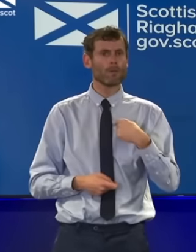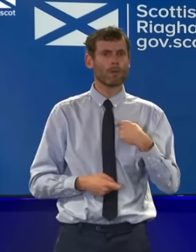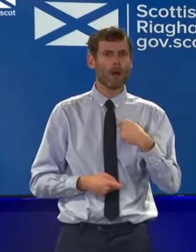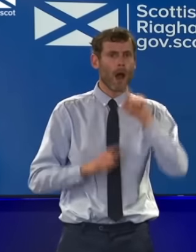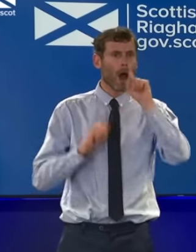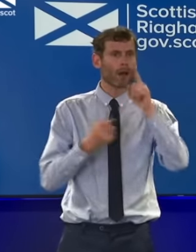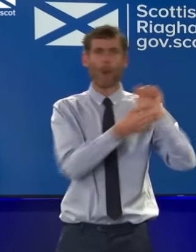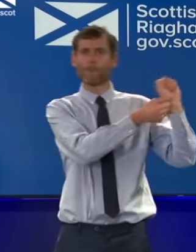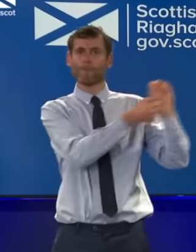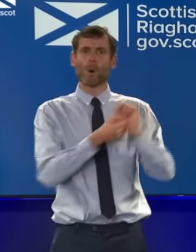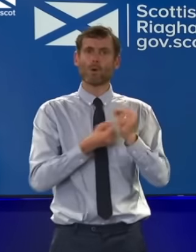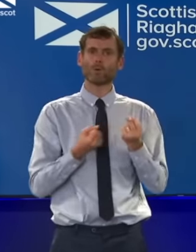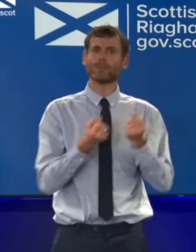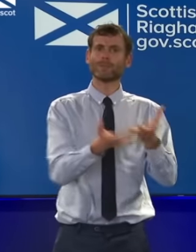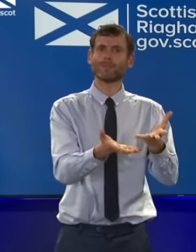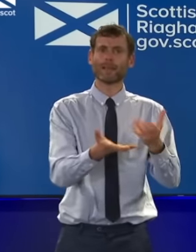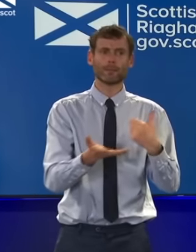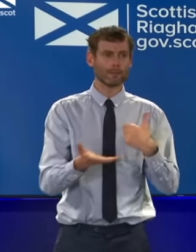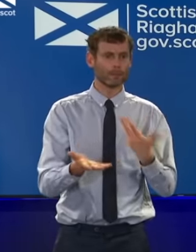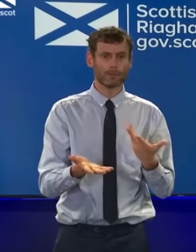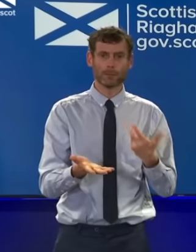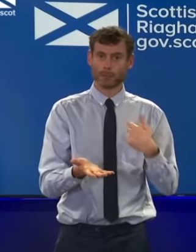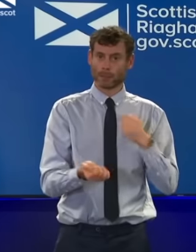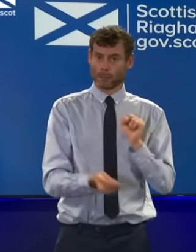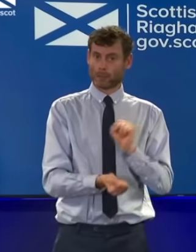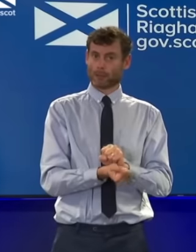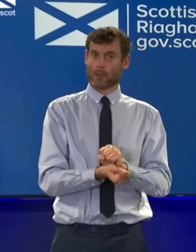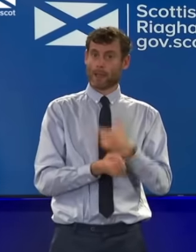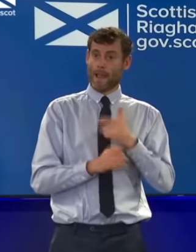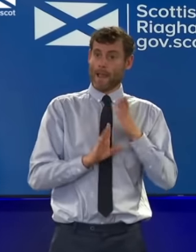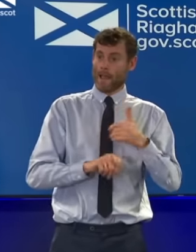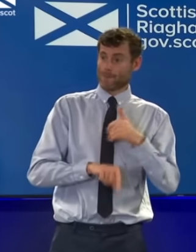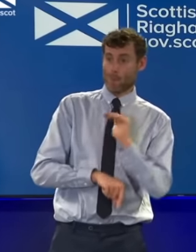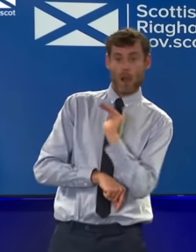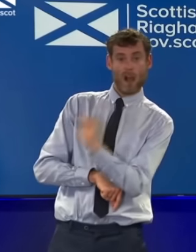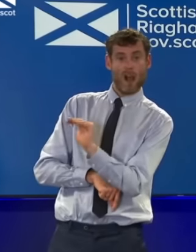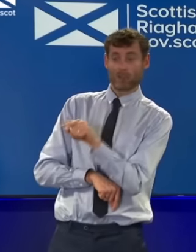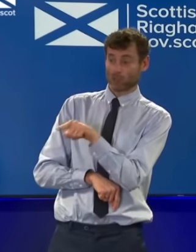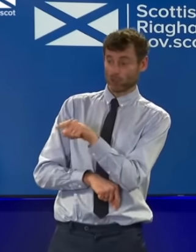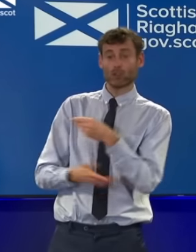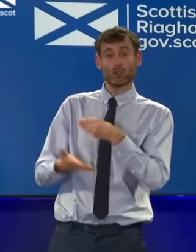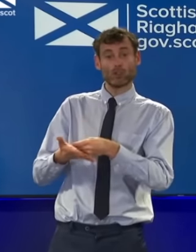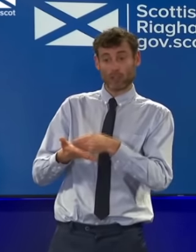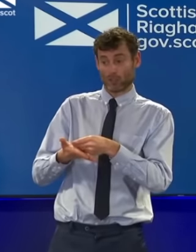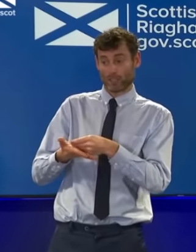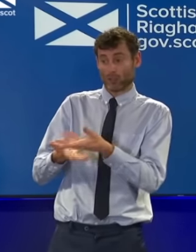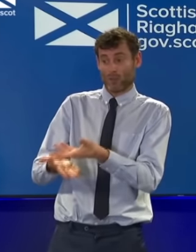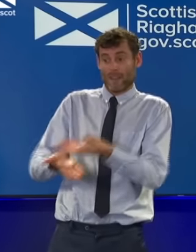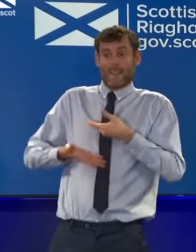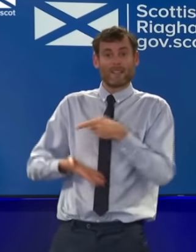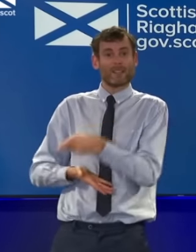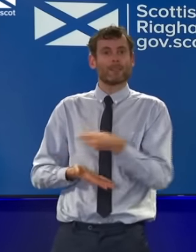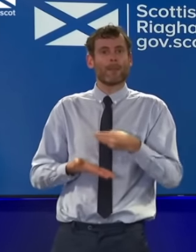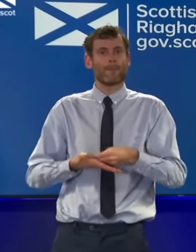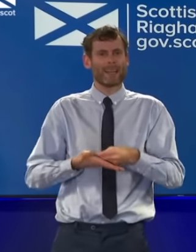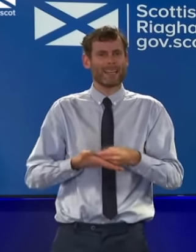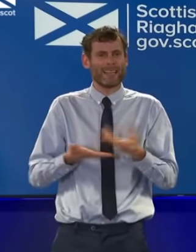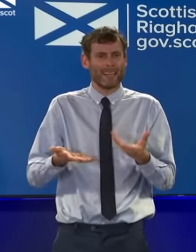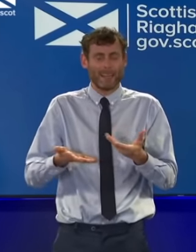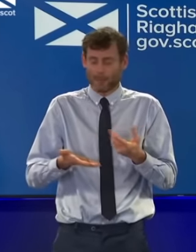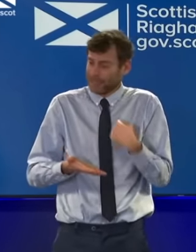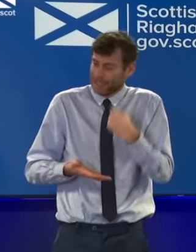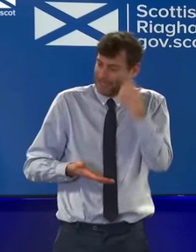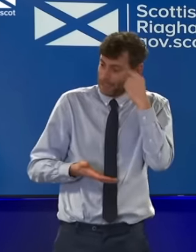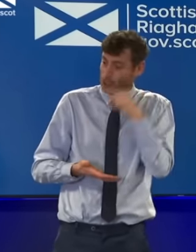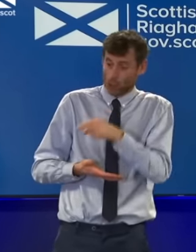those borrowing powers so I can only look to the Treasury to use them and it will be unconscionable frankly given what we're facing right